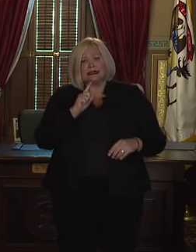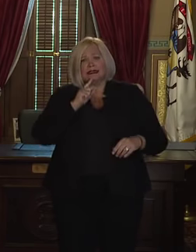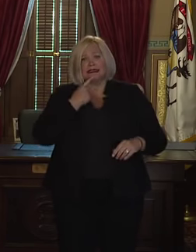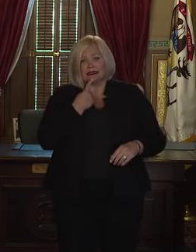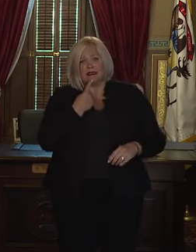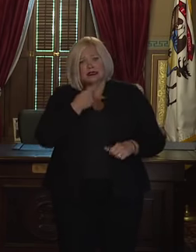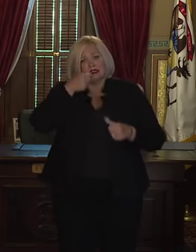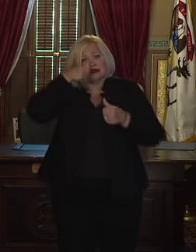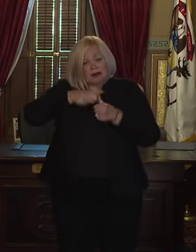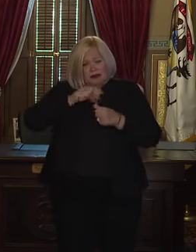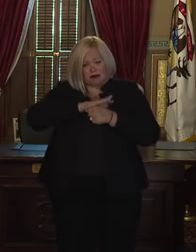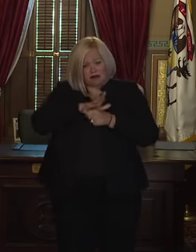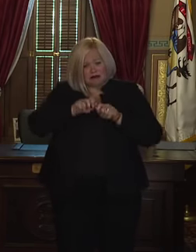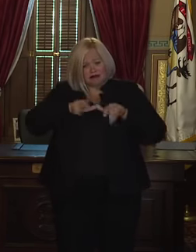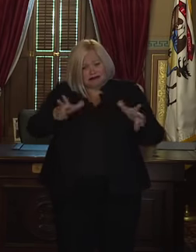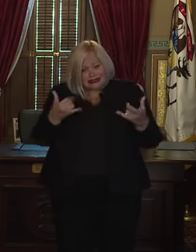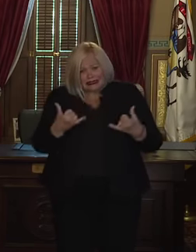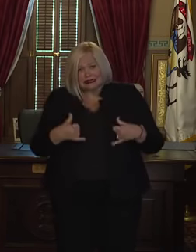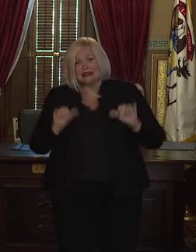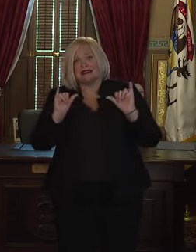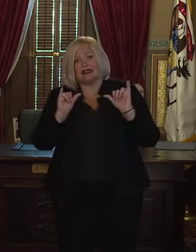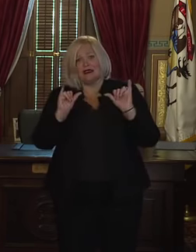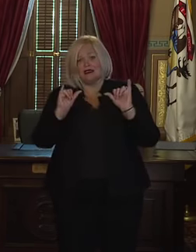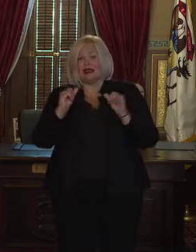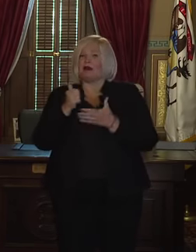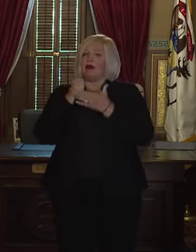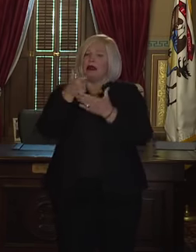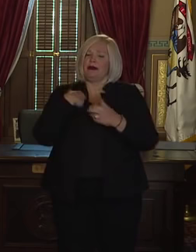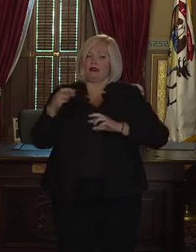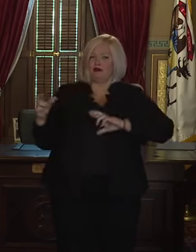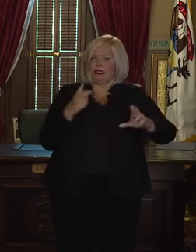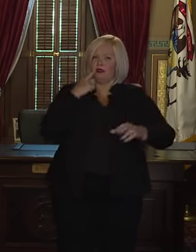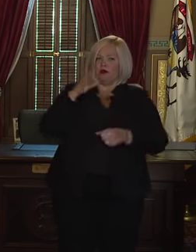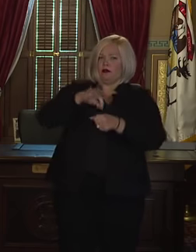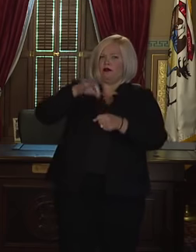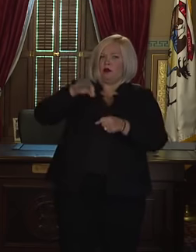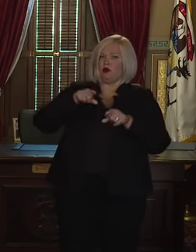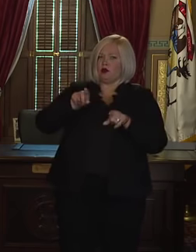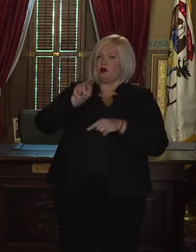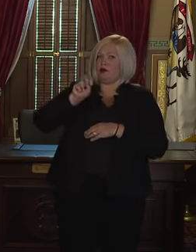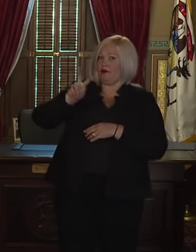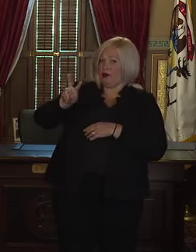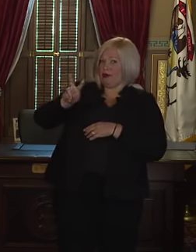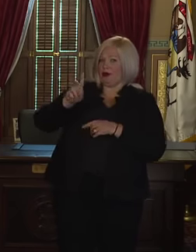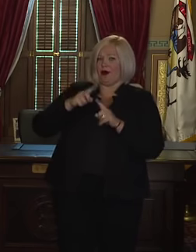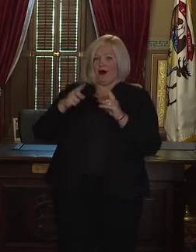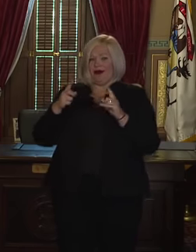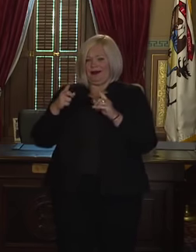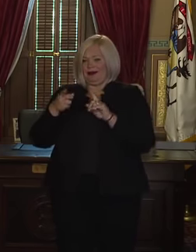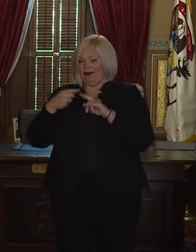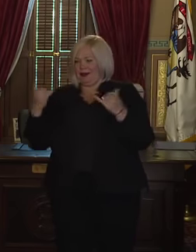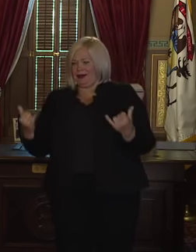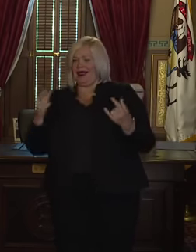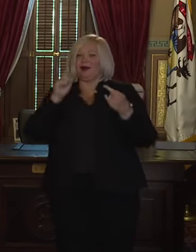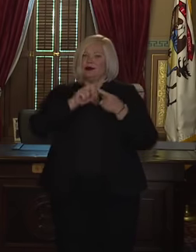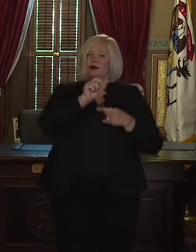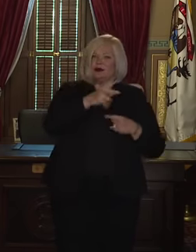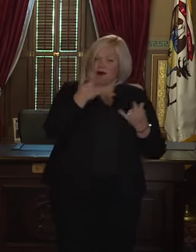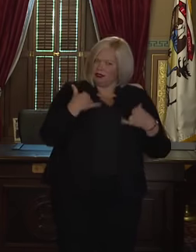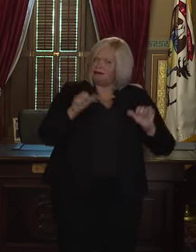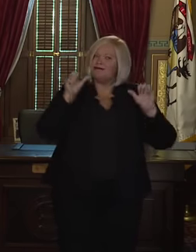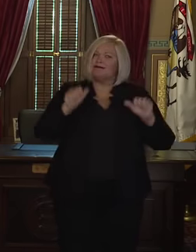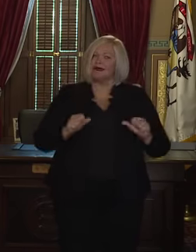all as we prepare to vote in November, or every day between now and November, which you can do.